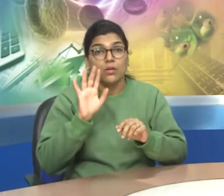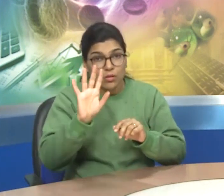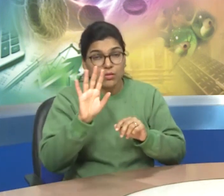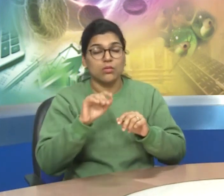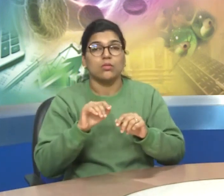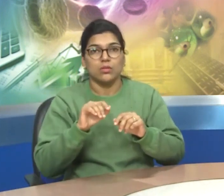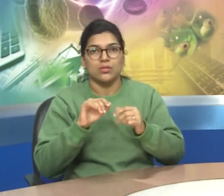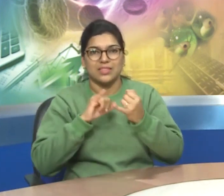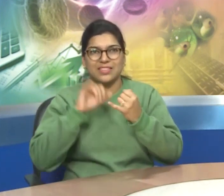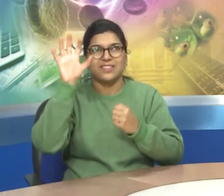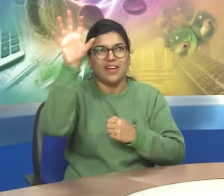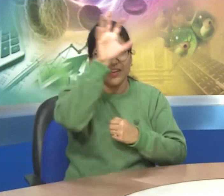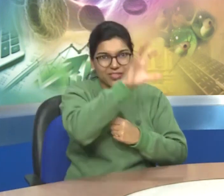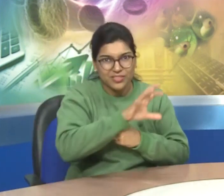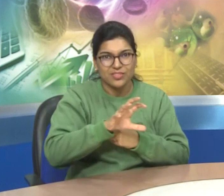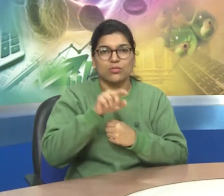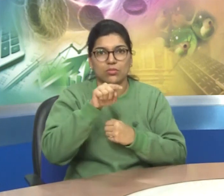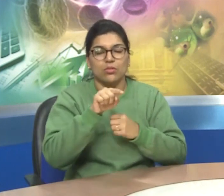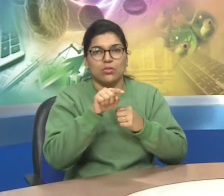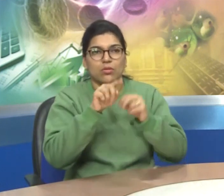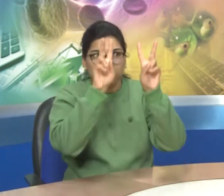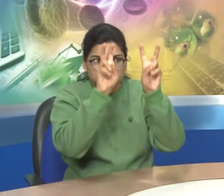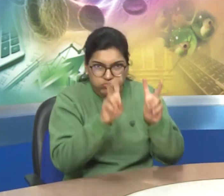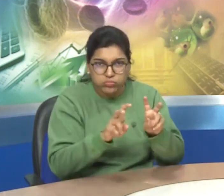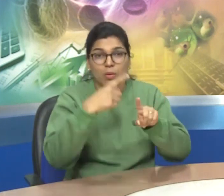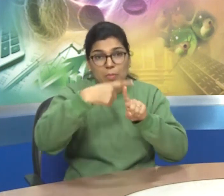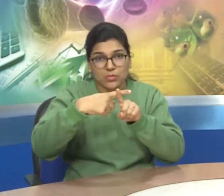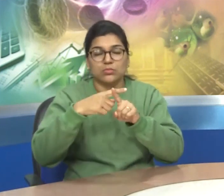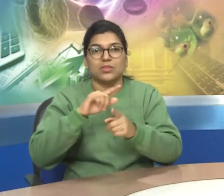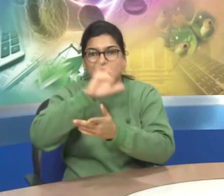on the concurrent list along with state legislature